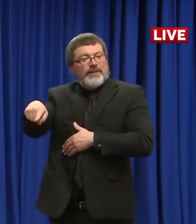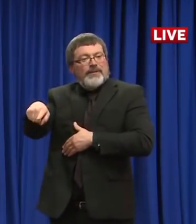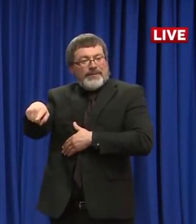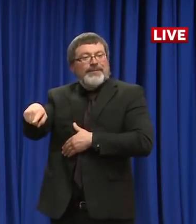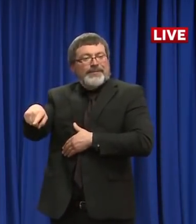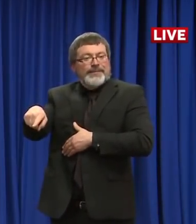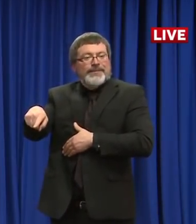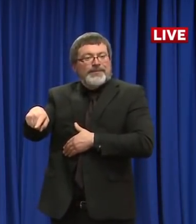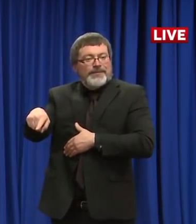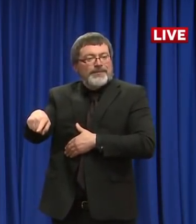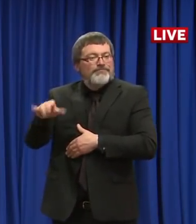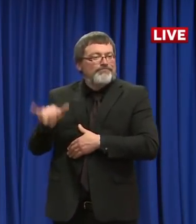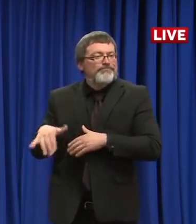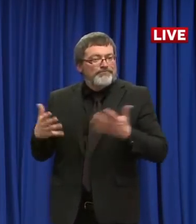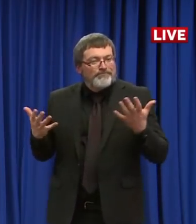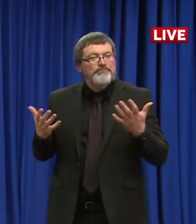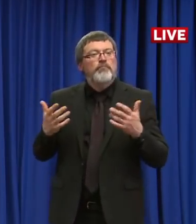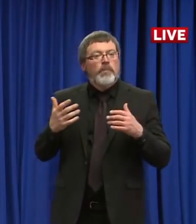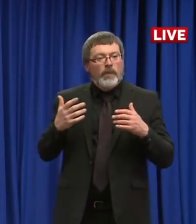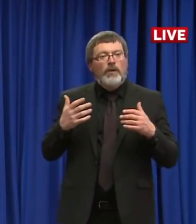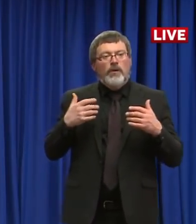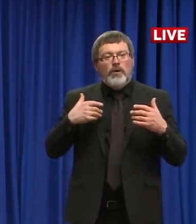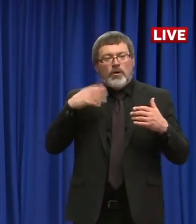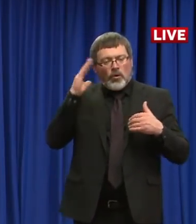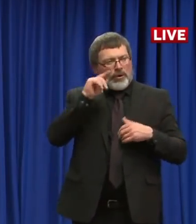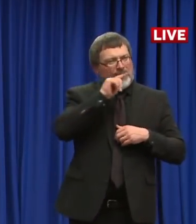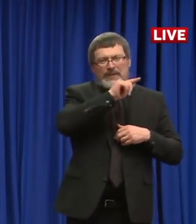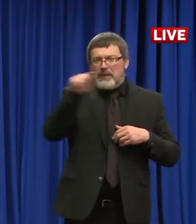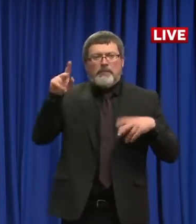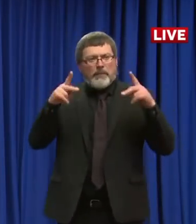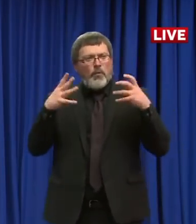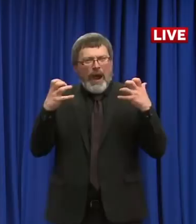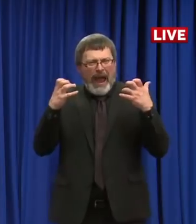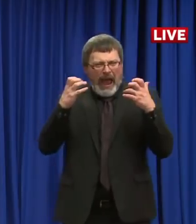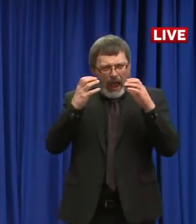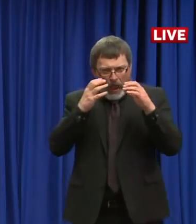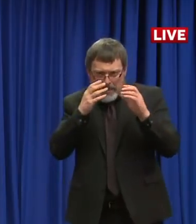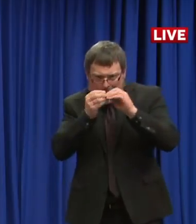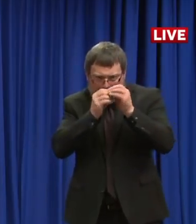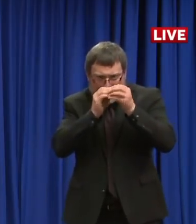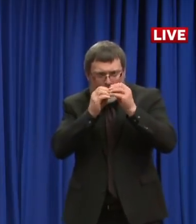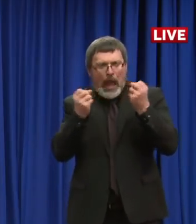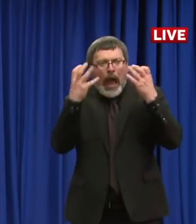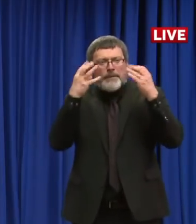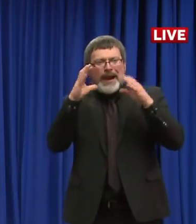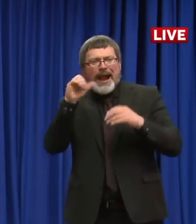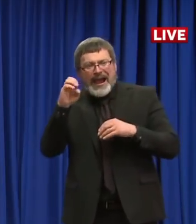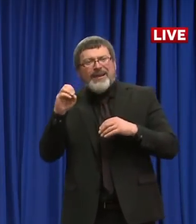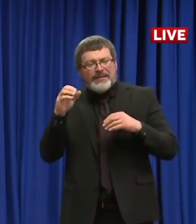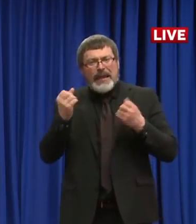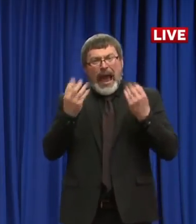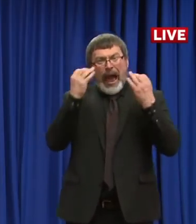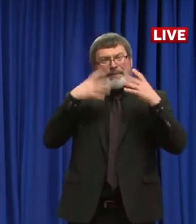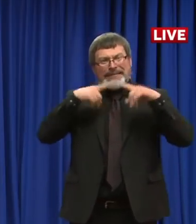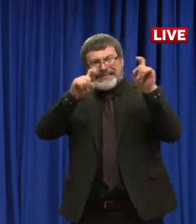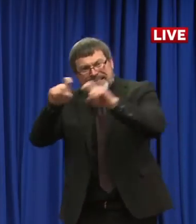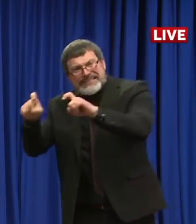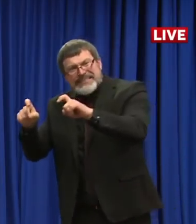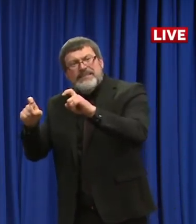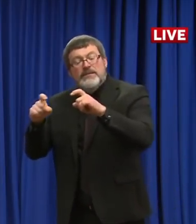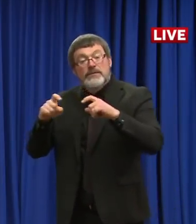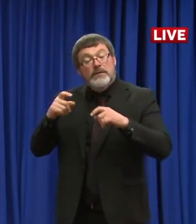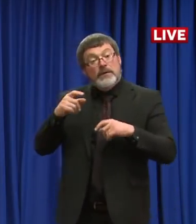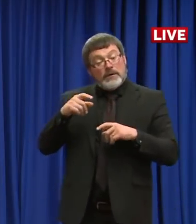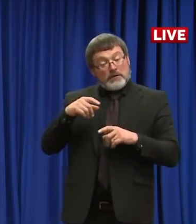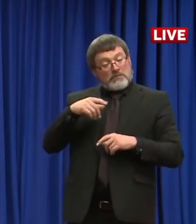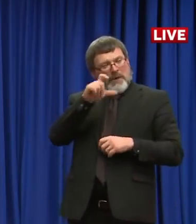actual proven cases, but, um, that is all variable depending on how accurate and how often you're testing. But